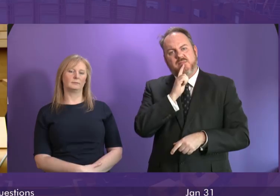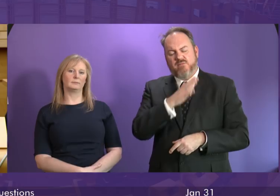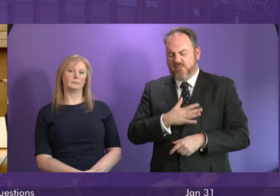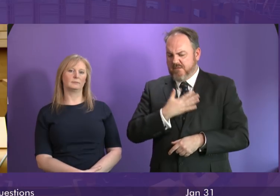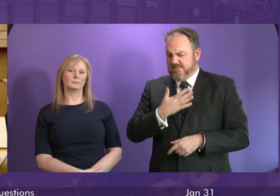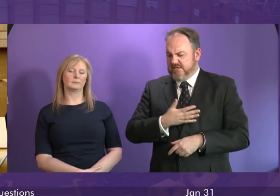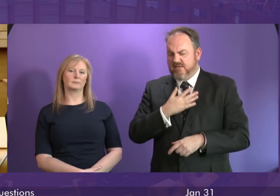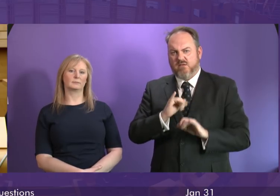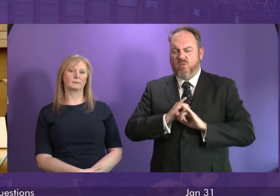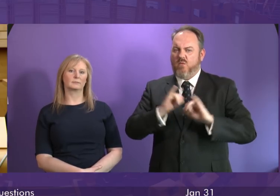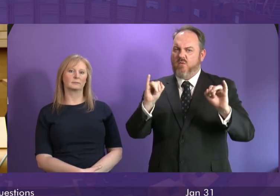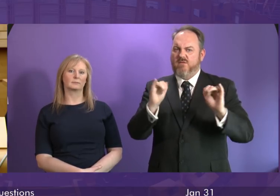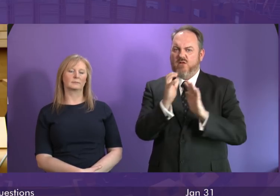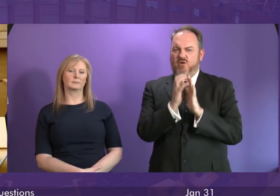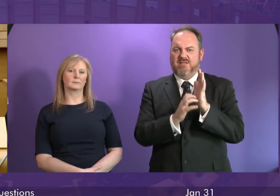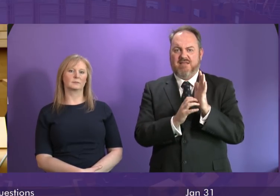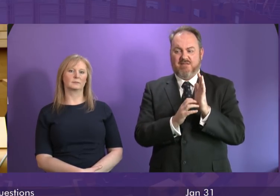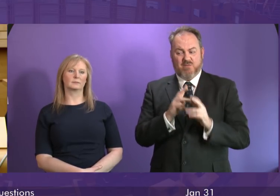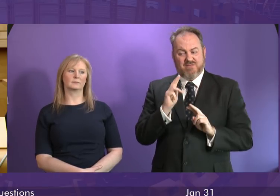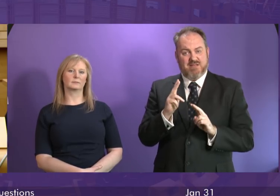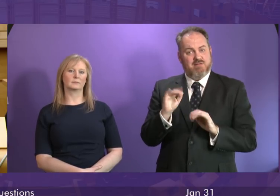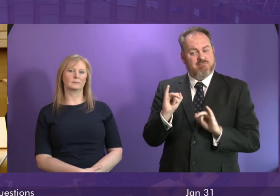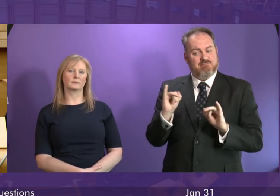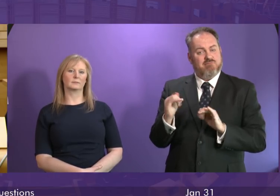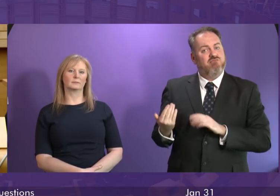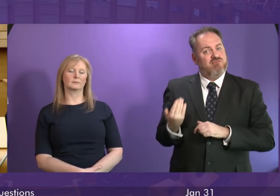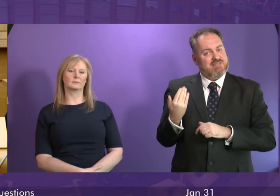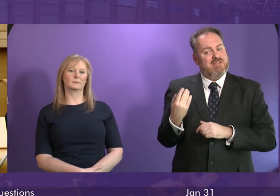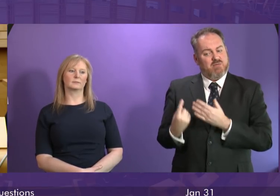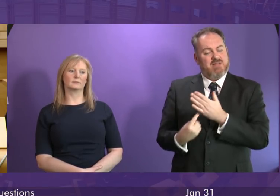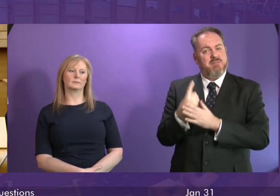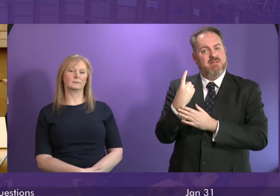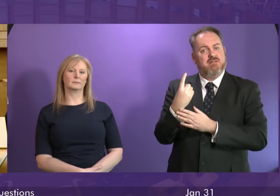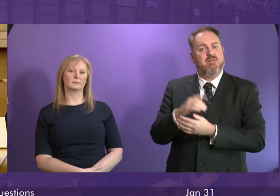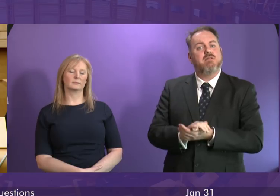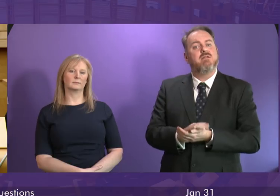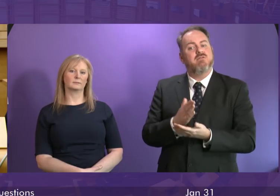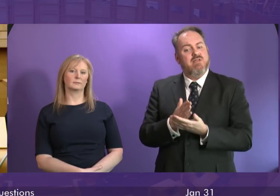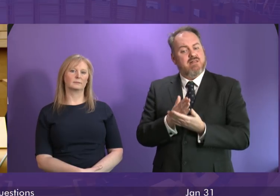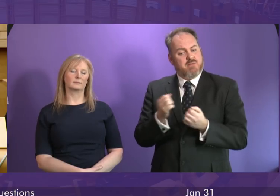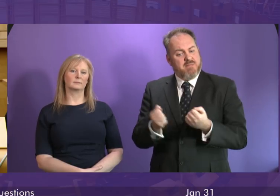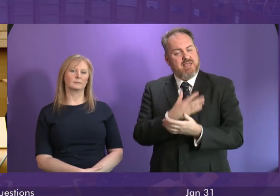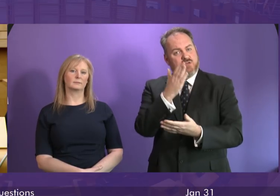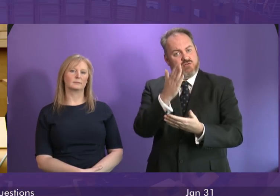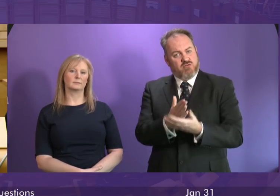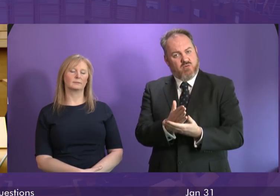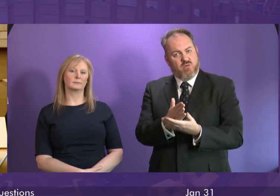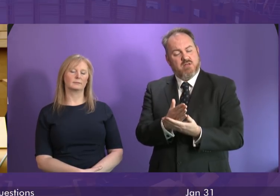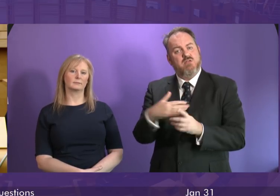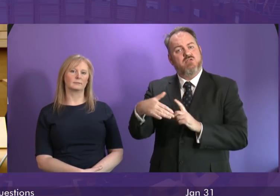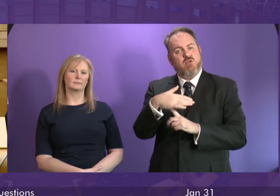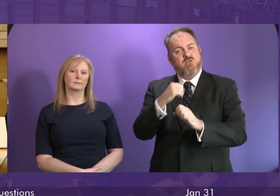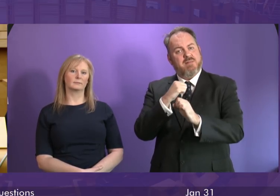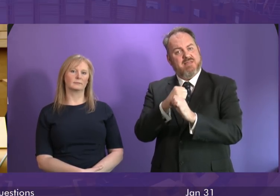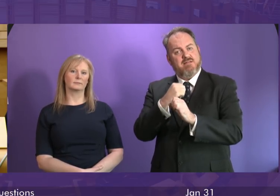been made all too stark in the recent events and would the first minister agree with me that as well as ensuring that social media companies take their responsibilities